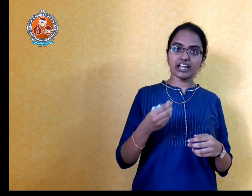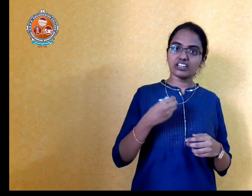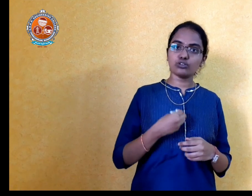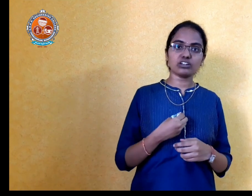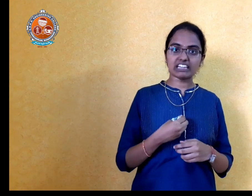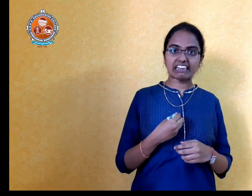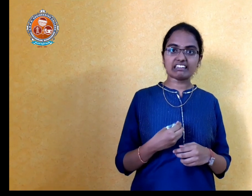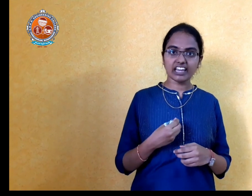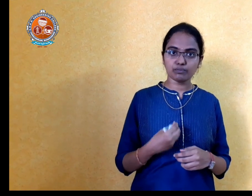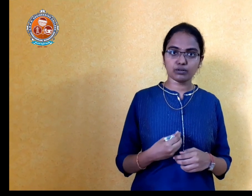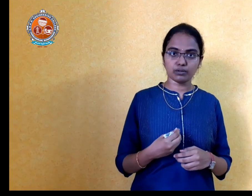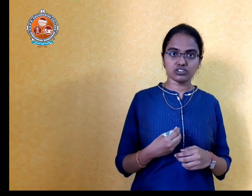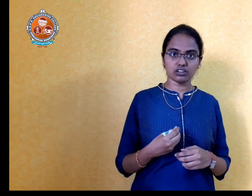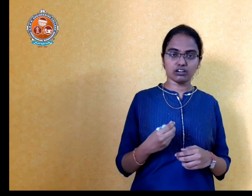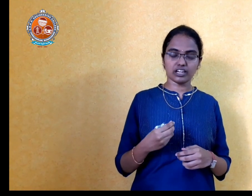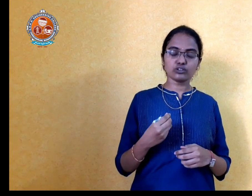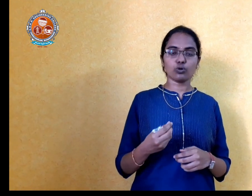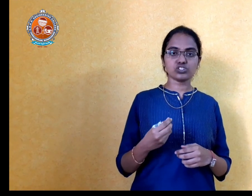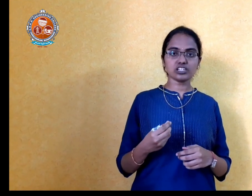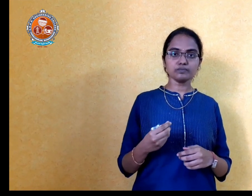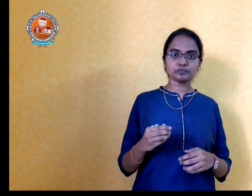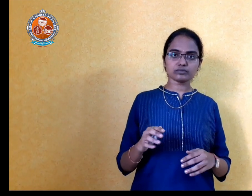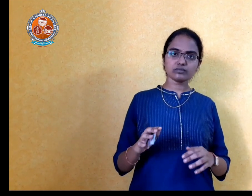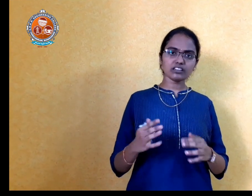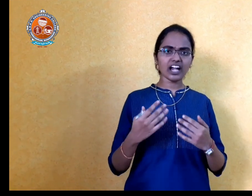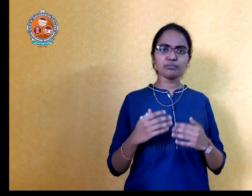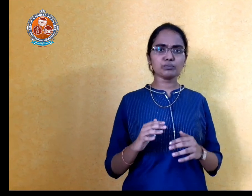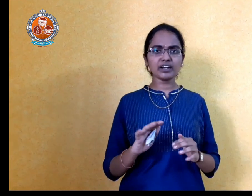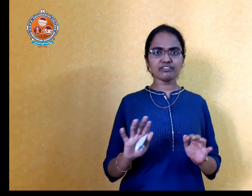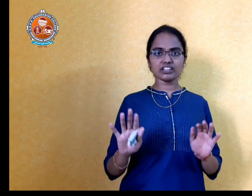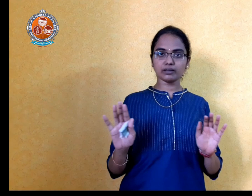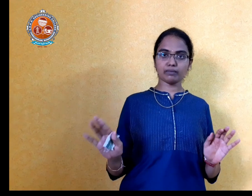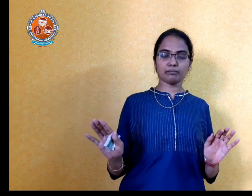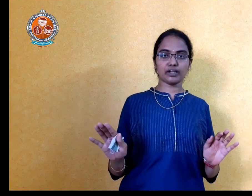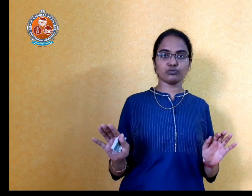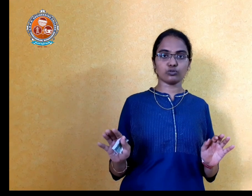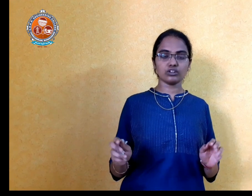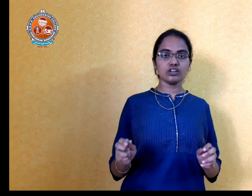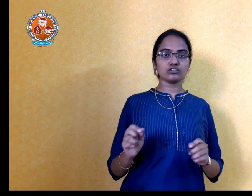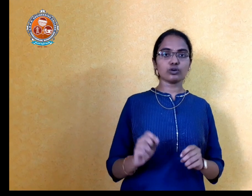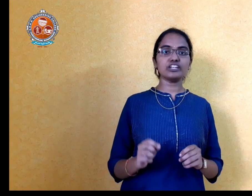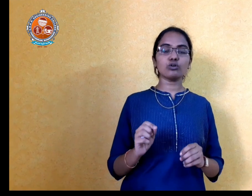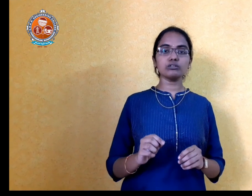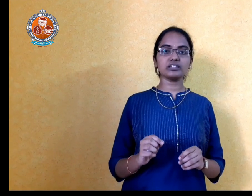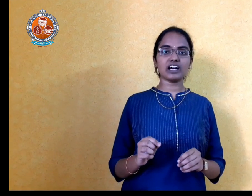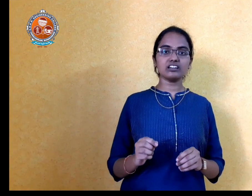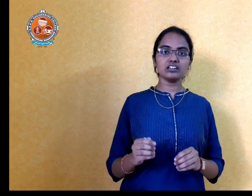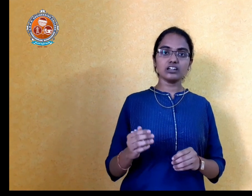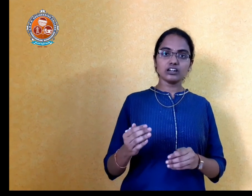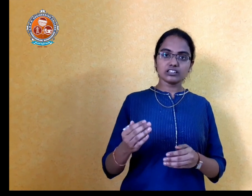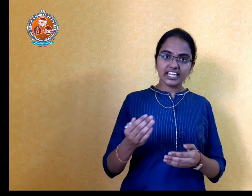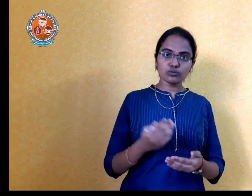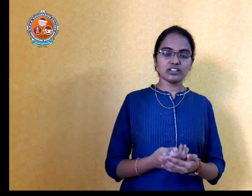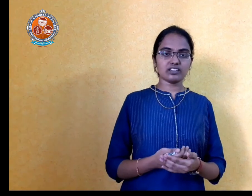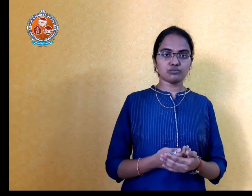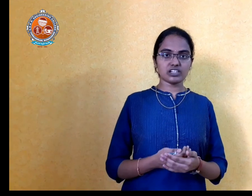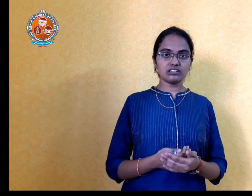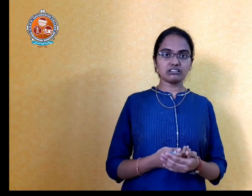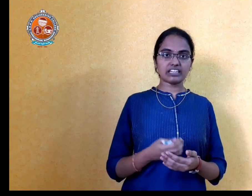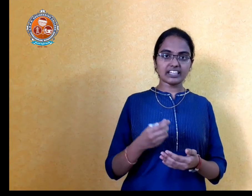I did not take any gait preparation, gait coaching. I prepared everything by my own. So he told me that, take one subject, take